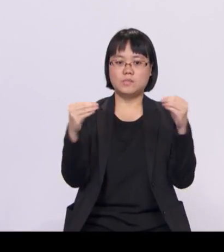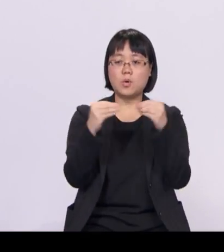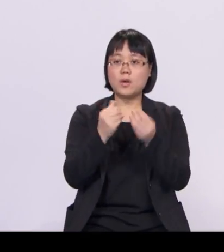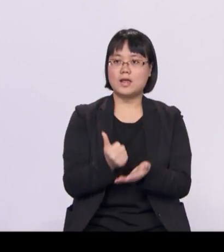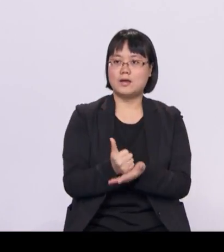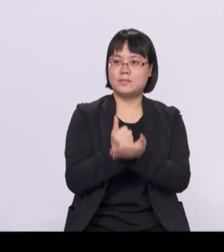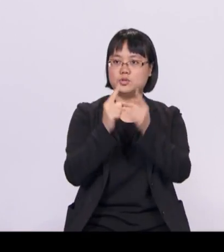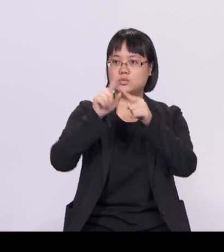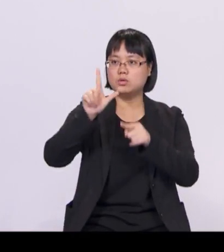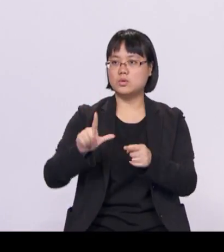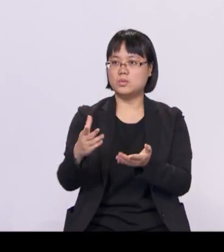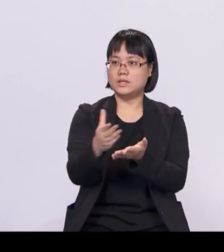and seniors.